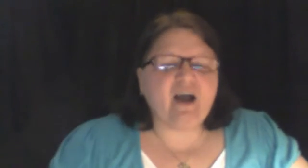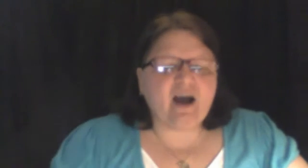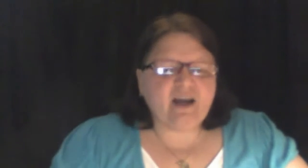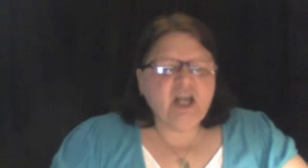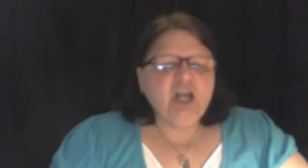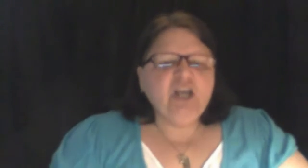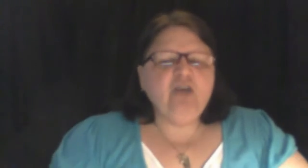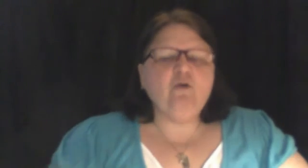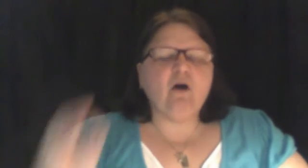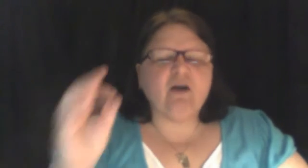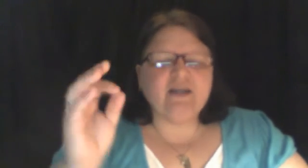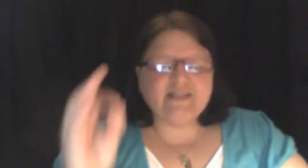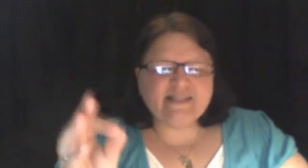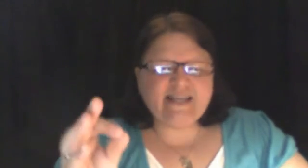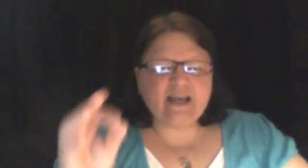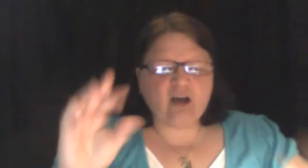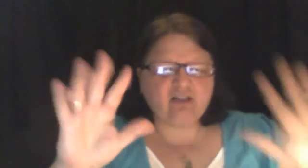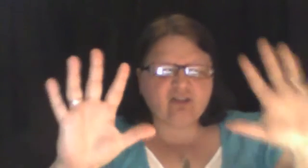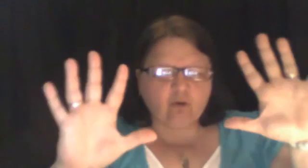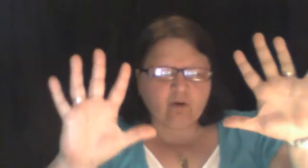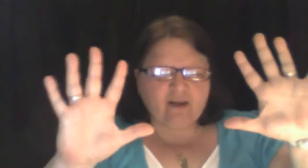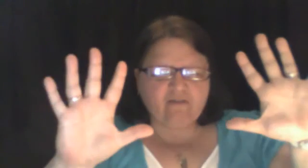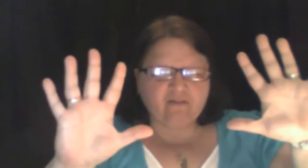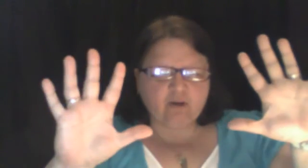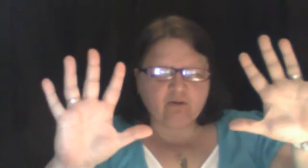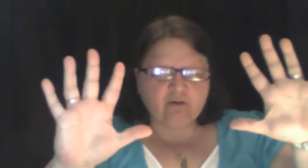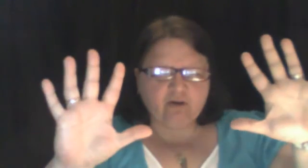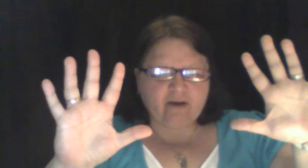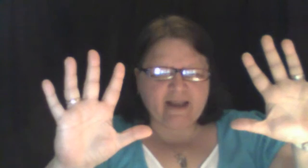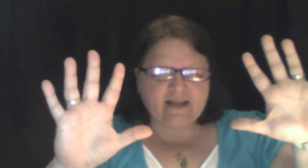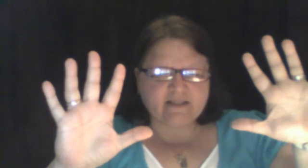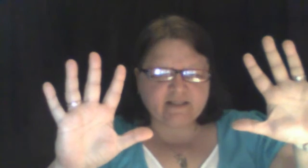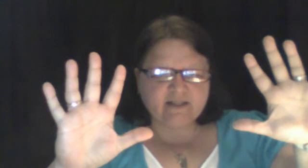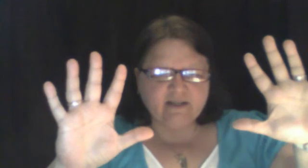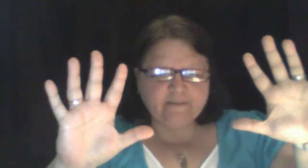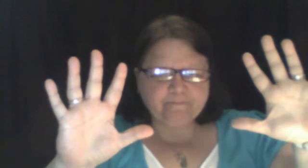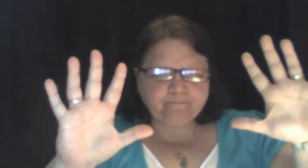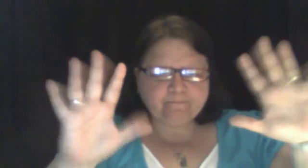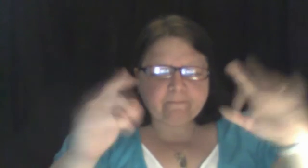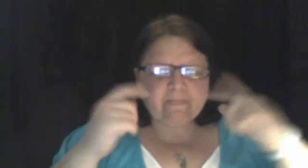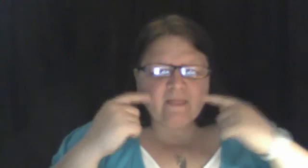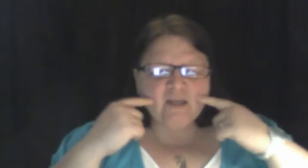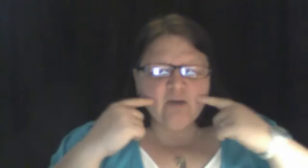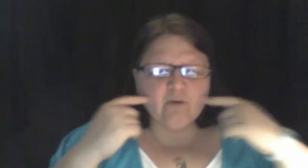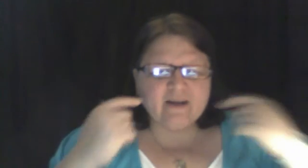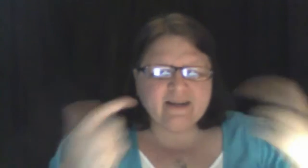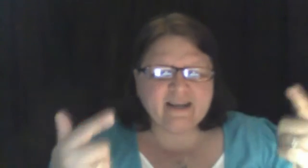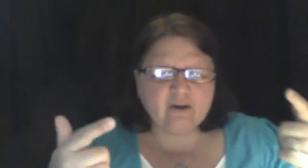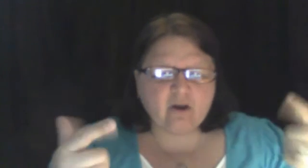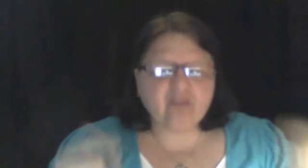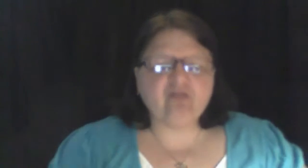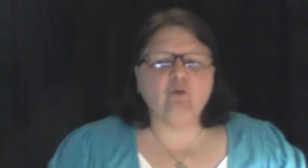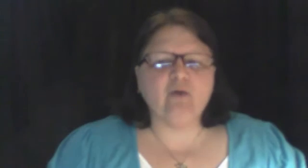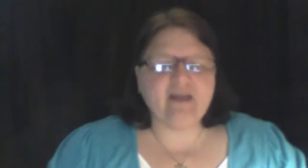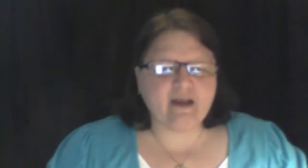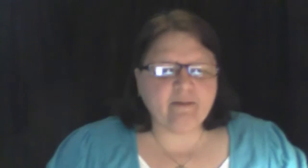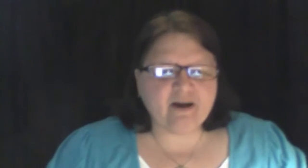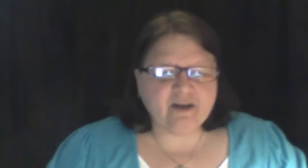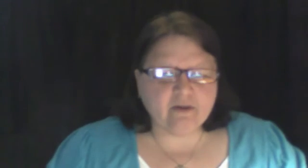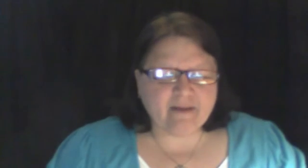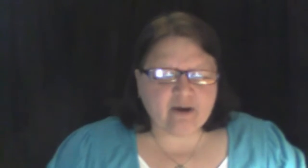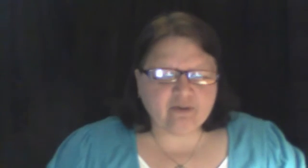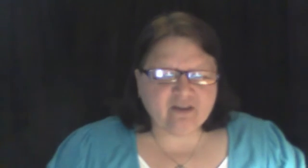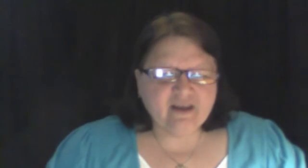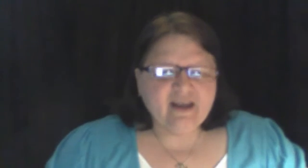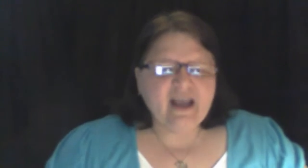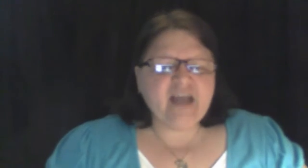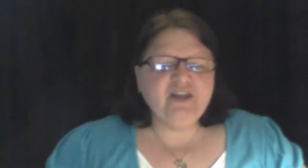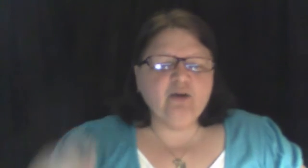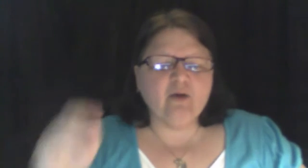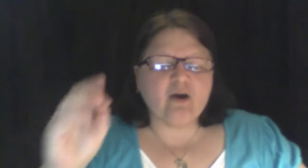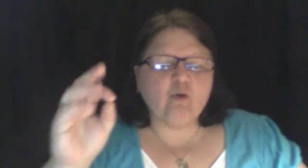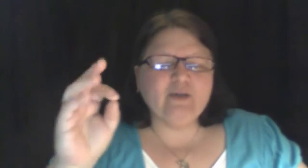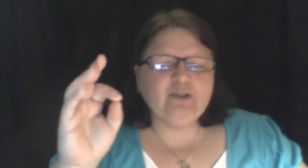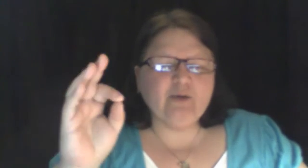God, you are going to see authority flow through your hands. You are going to hear authority come out of your mouth and you are going to